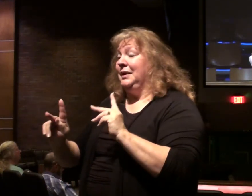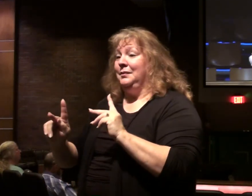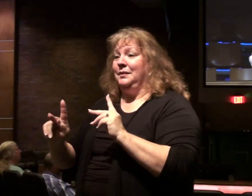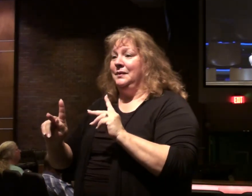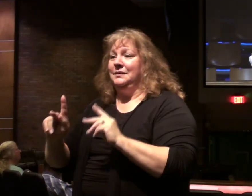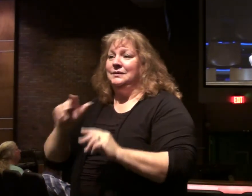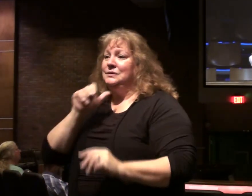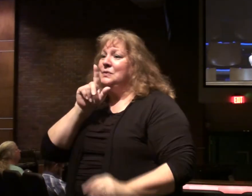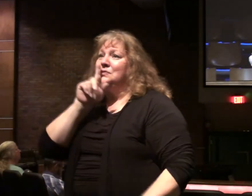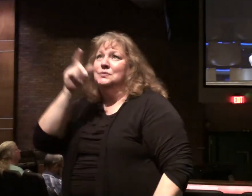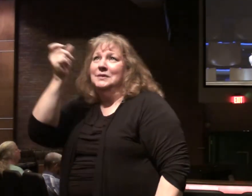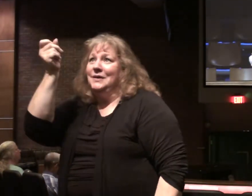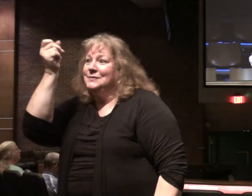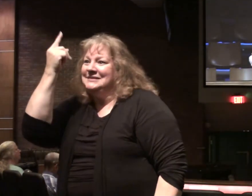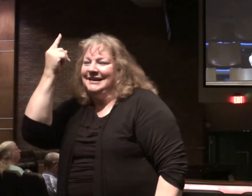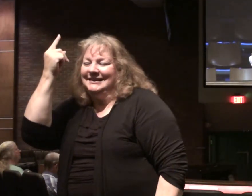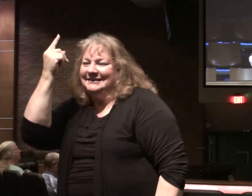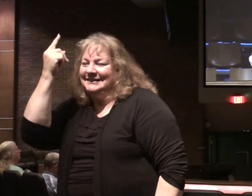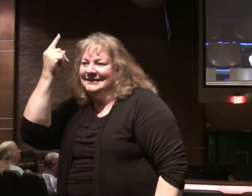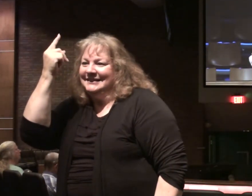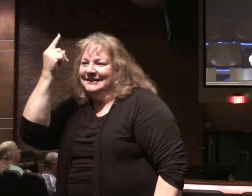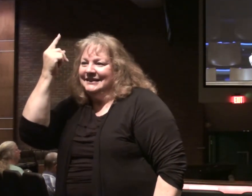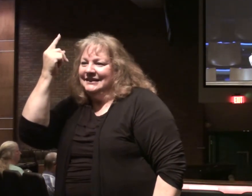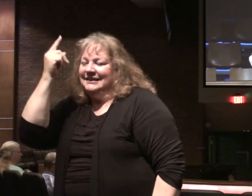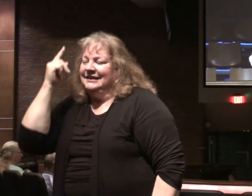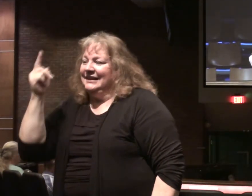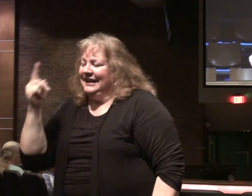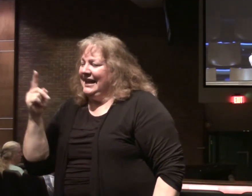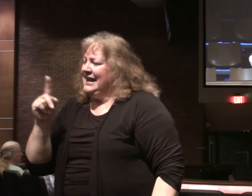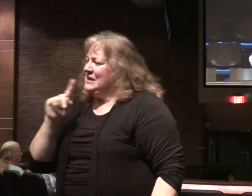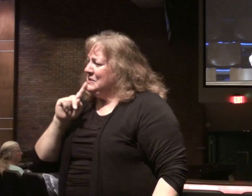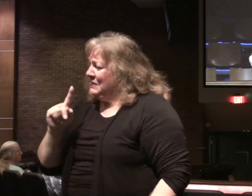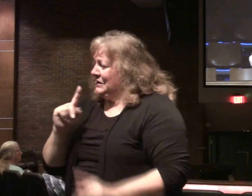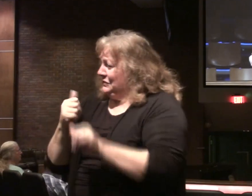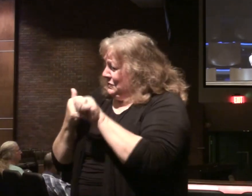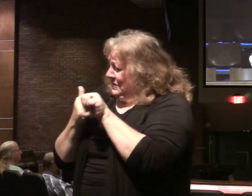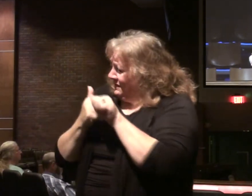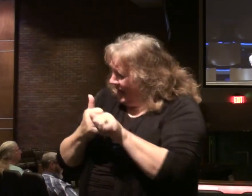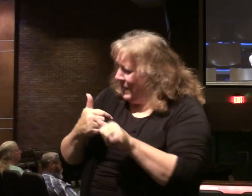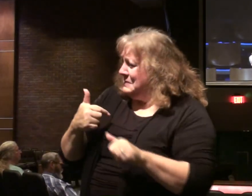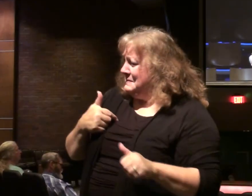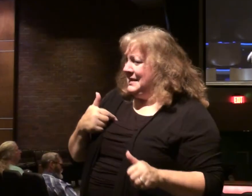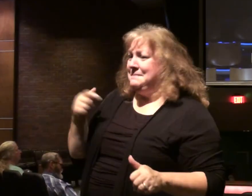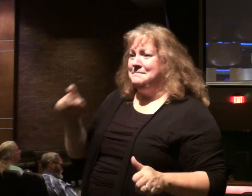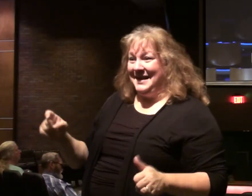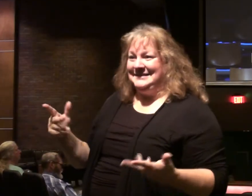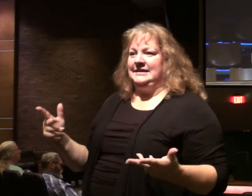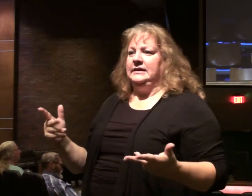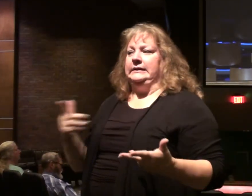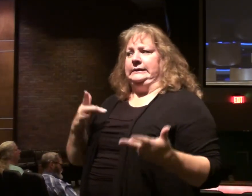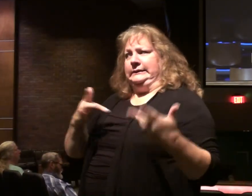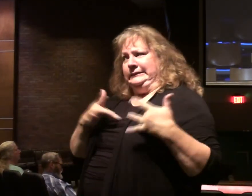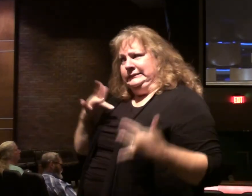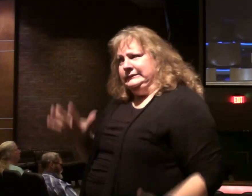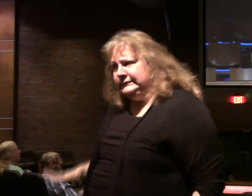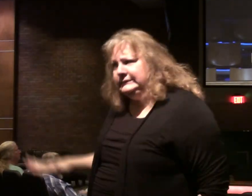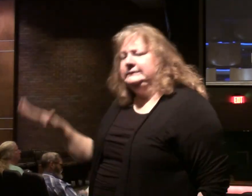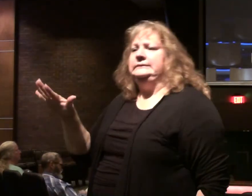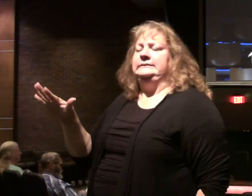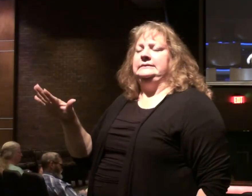truly understood who he is and haven't become true followers of him. So he is concerned for them.